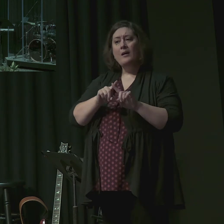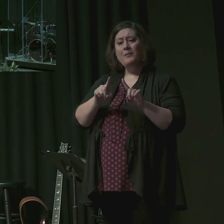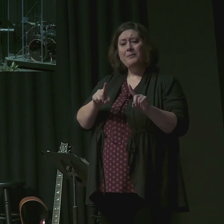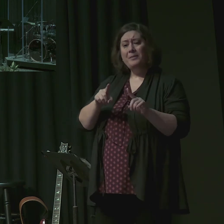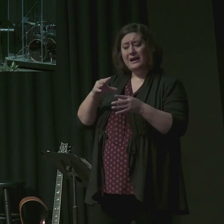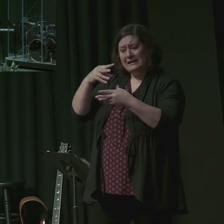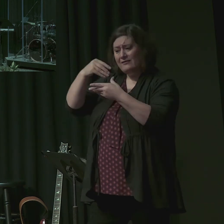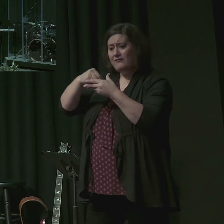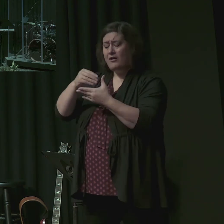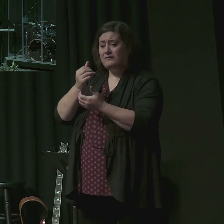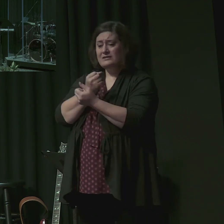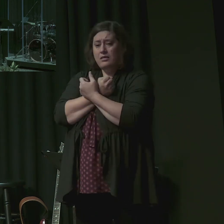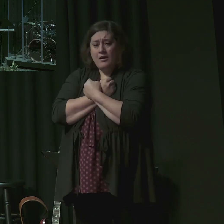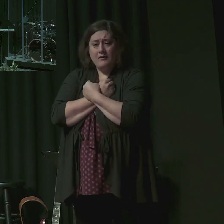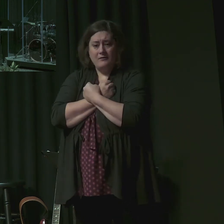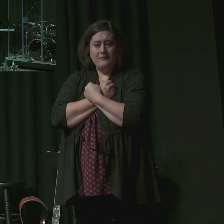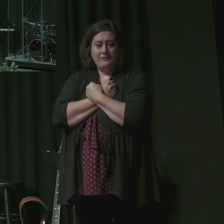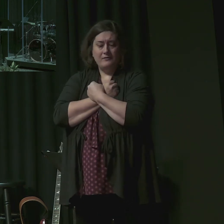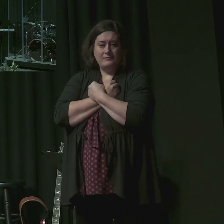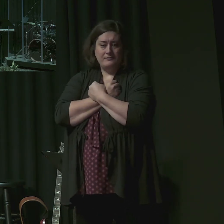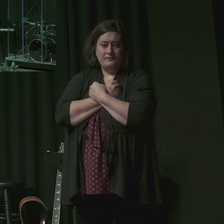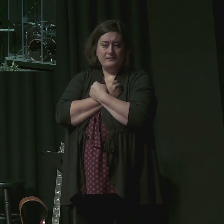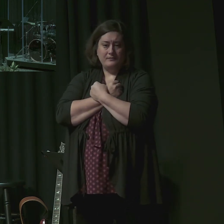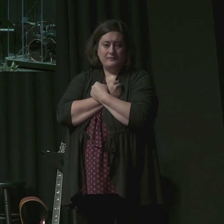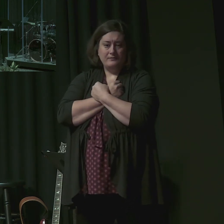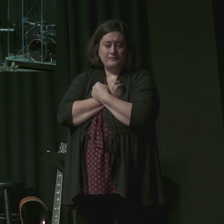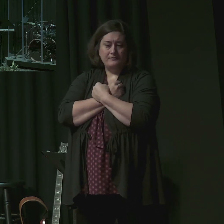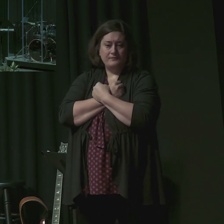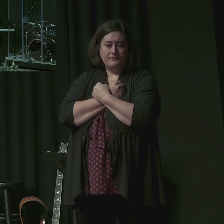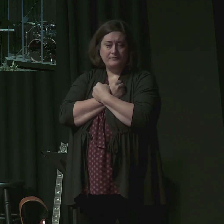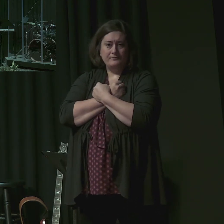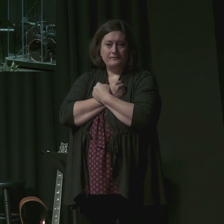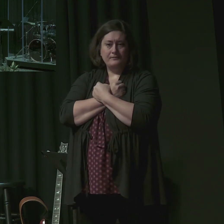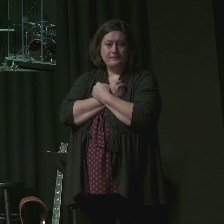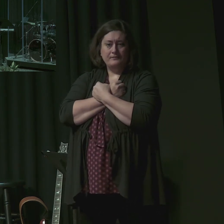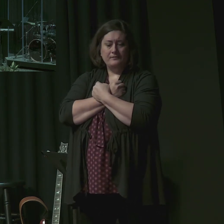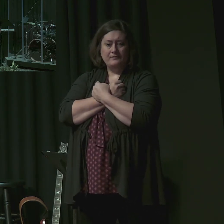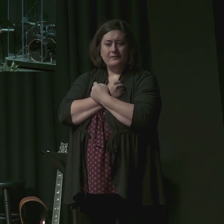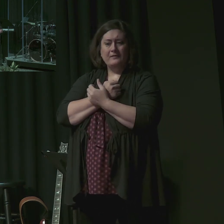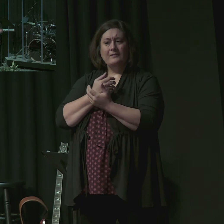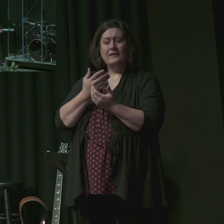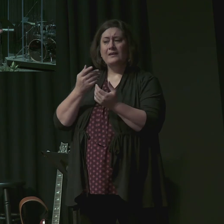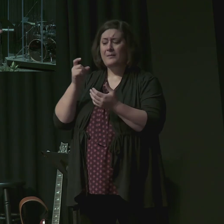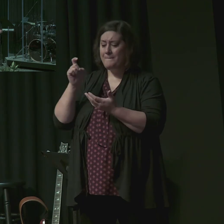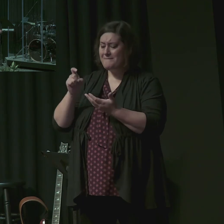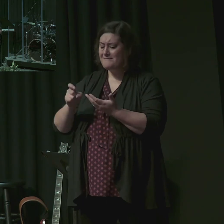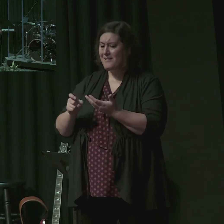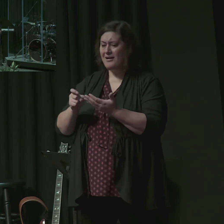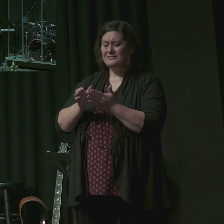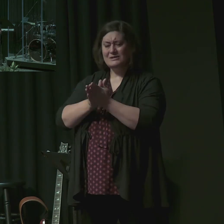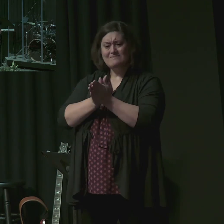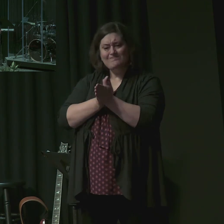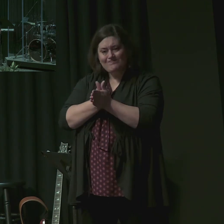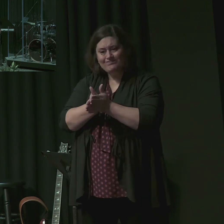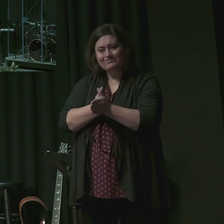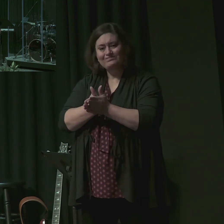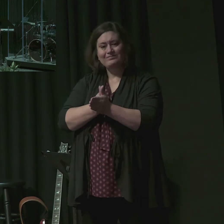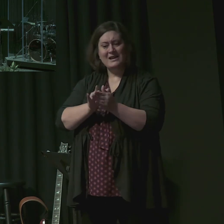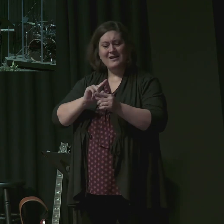God's love and discipline. Revelation 3.19. We must have a sense of earnestness about